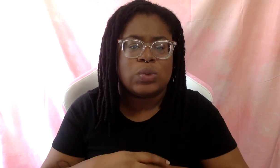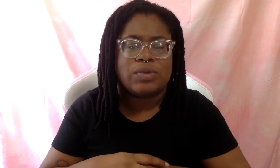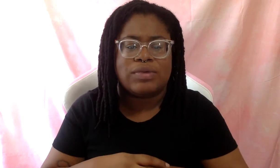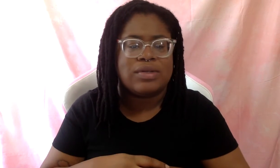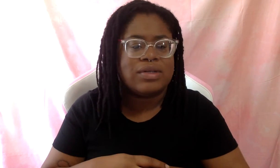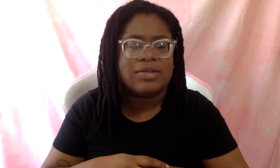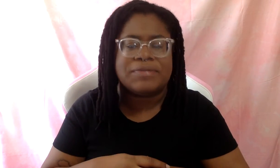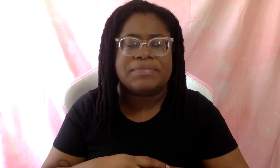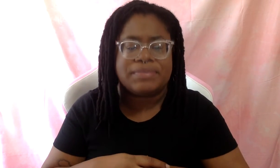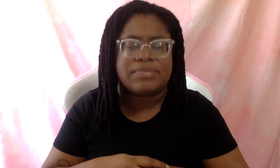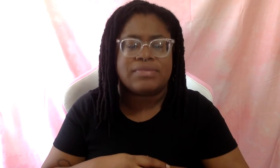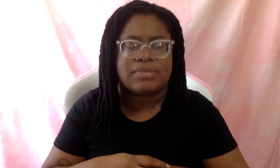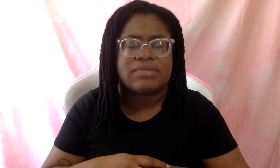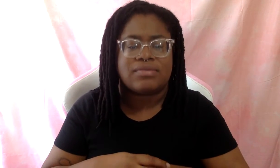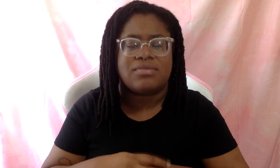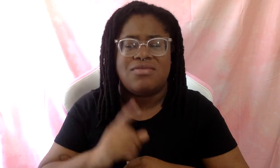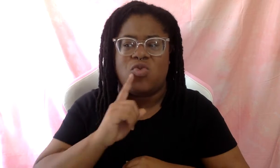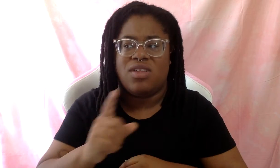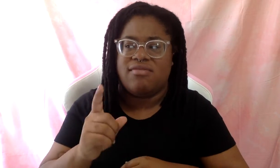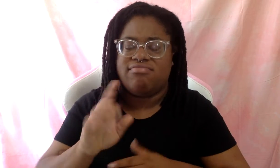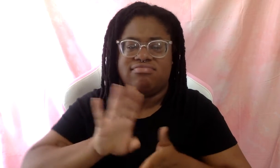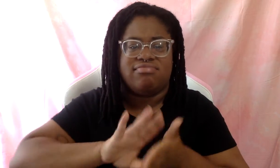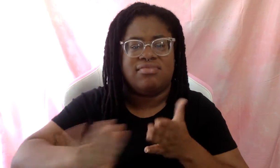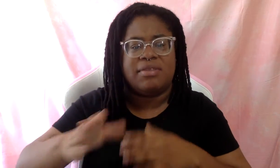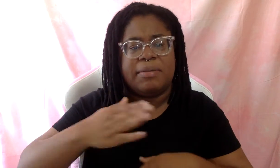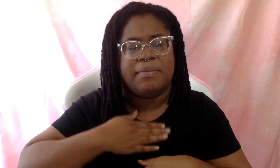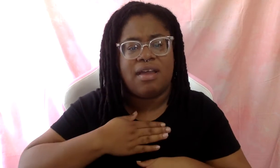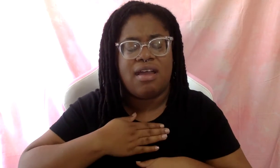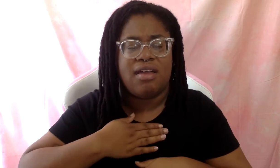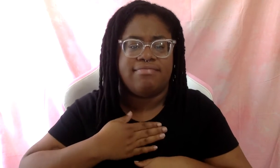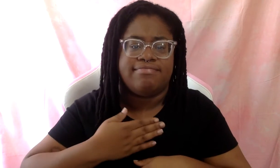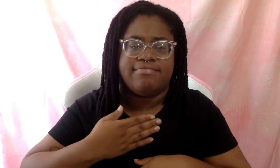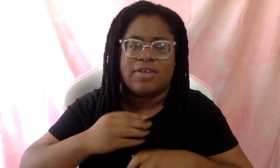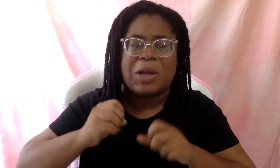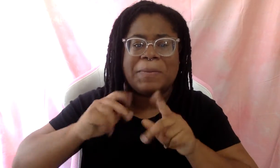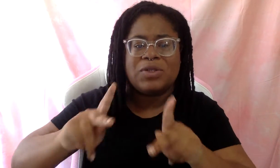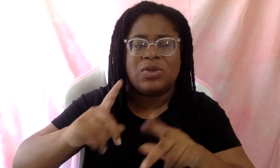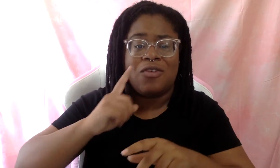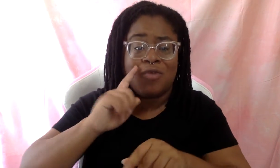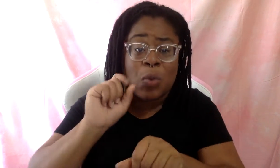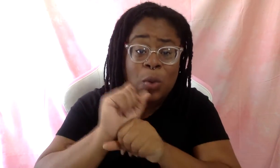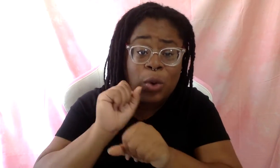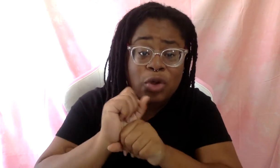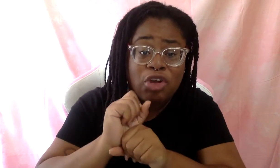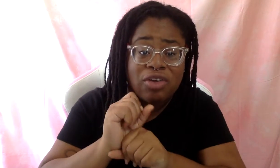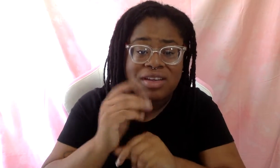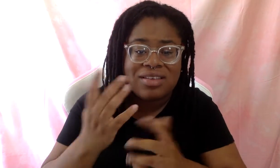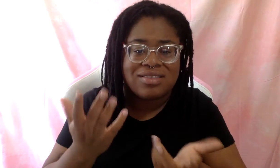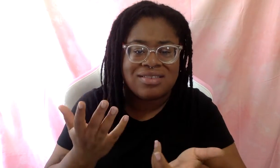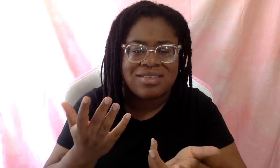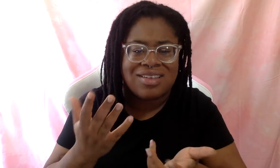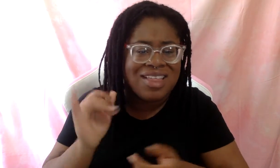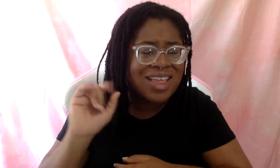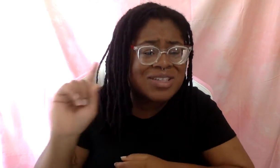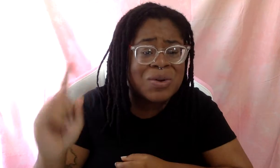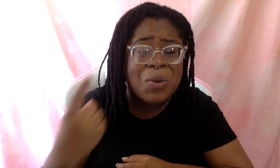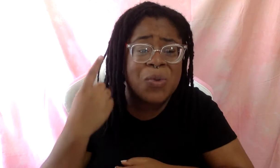discounting my opportunity, my potential opportunity for jobs. It's always at the forefront of my brain